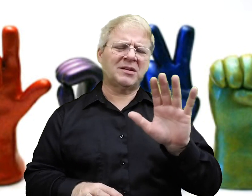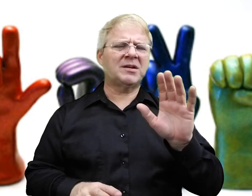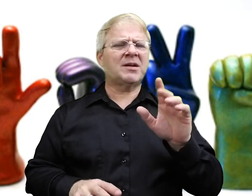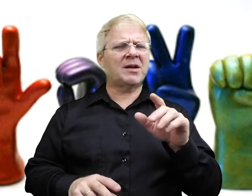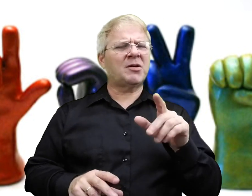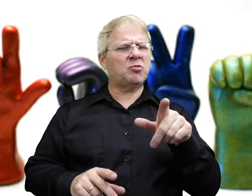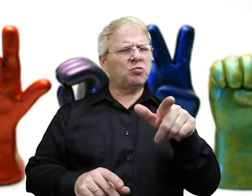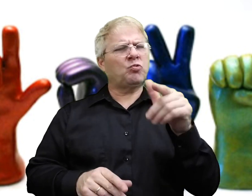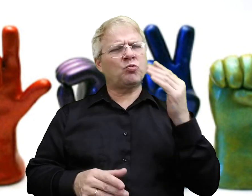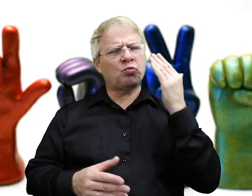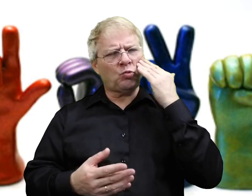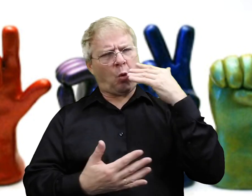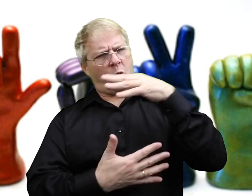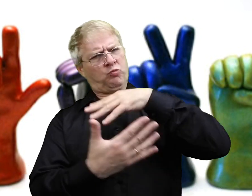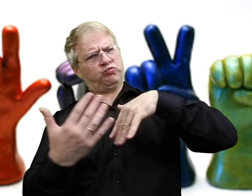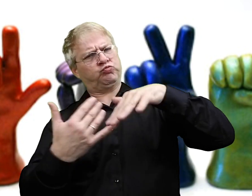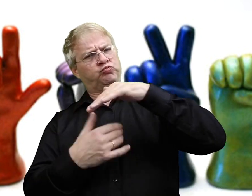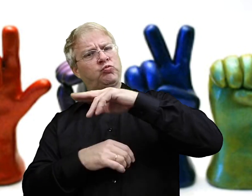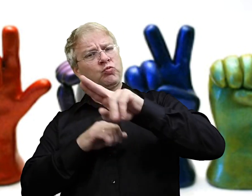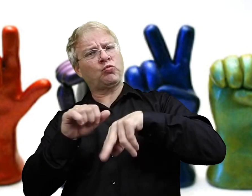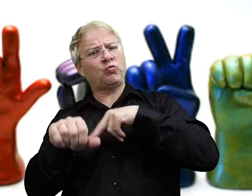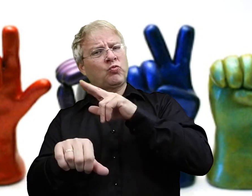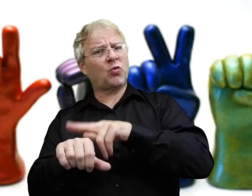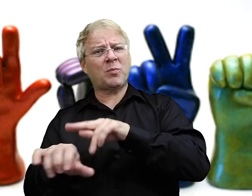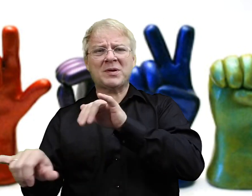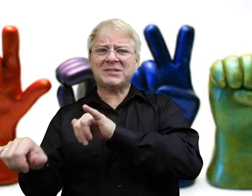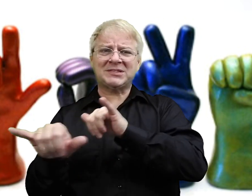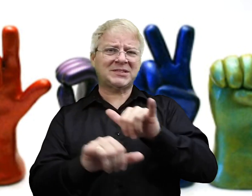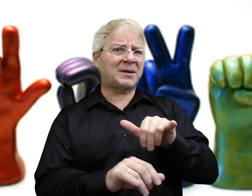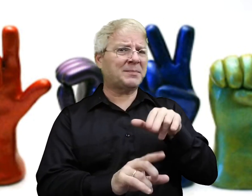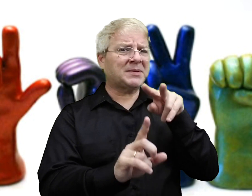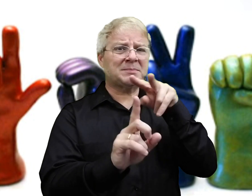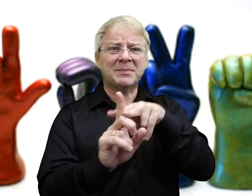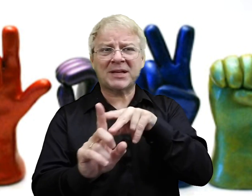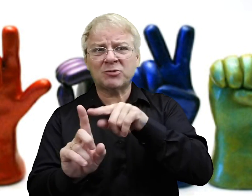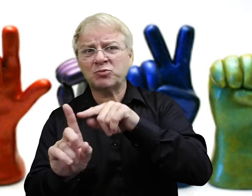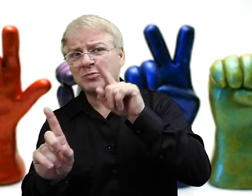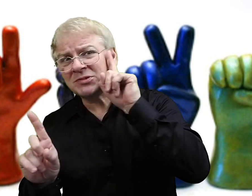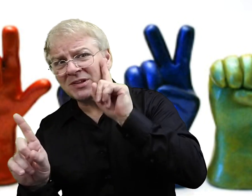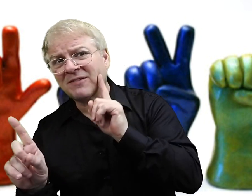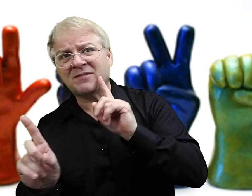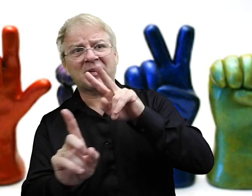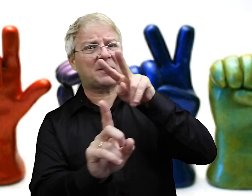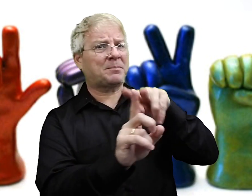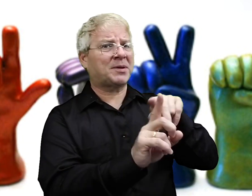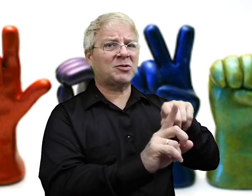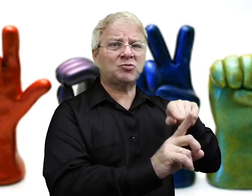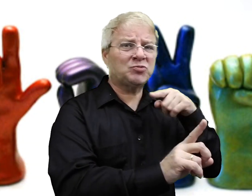force them to look at you because of your behavior. You know the social norms. It applies the same to